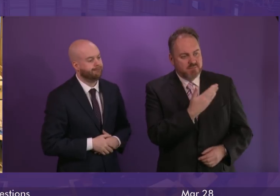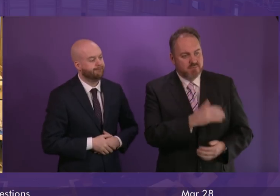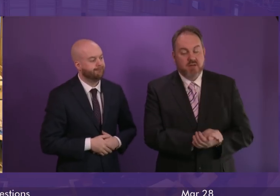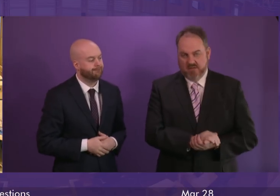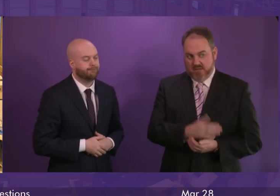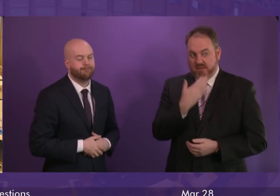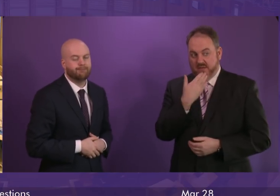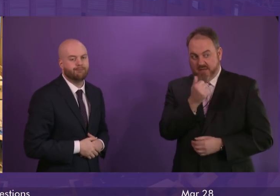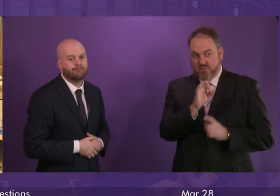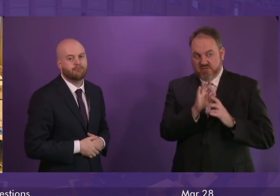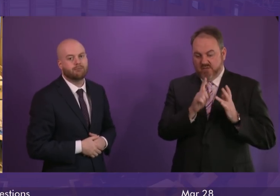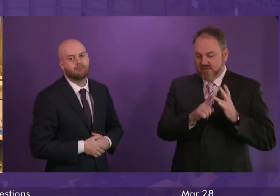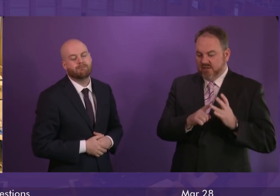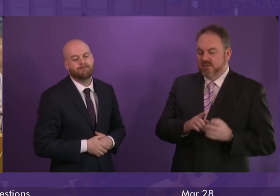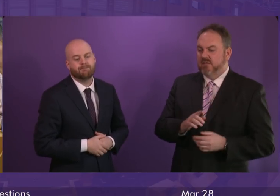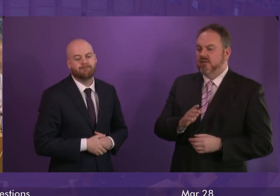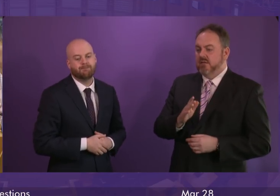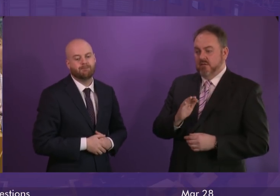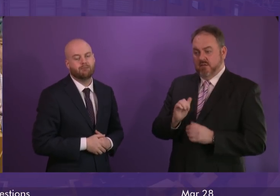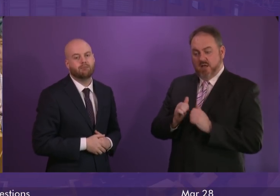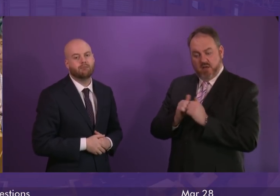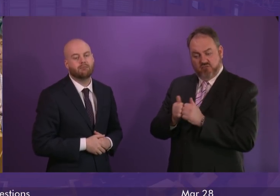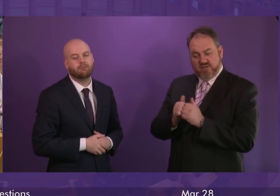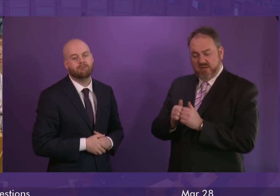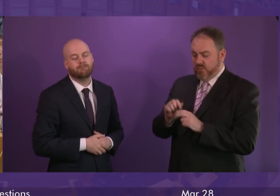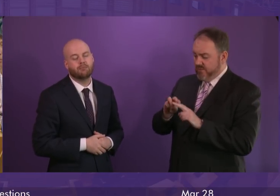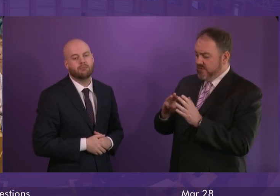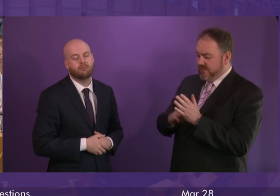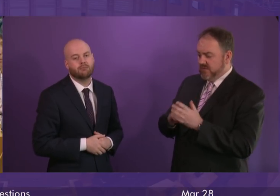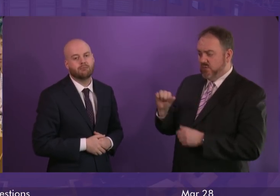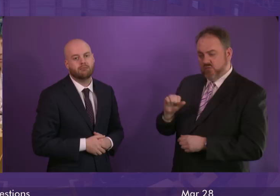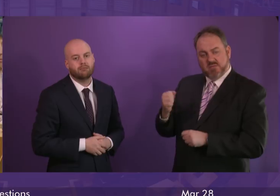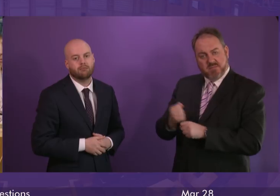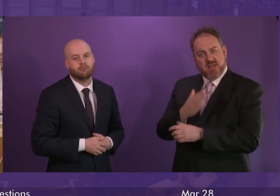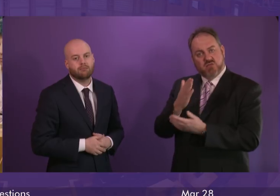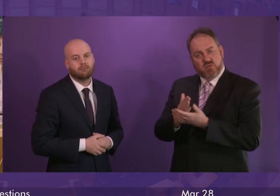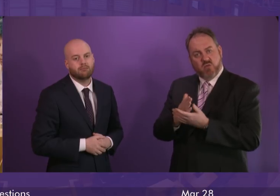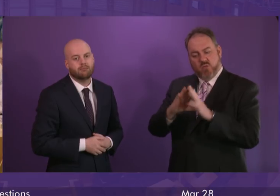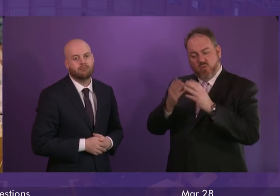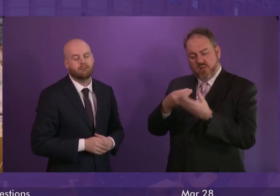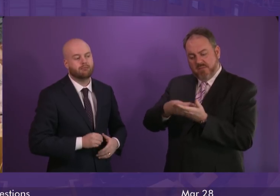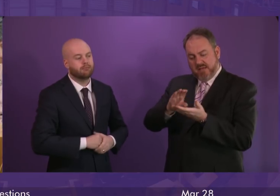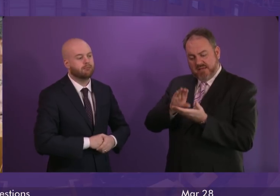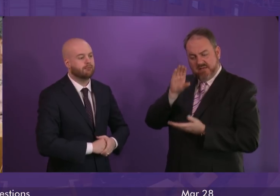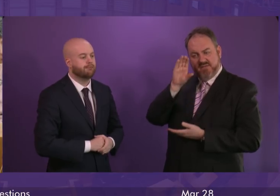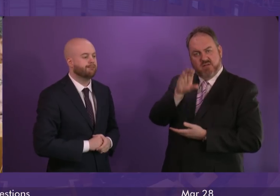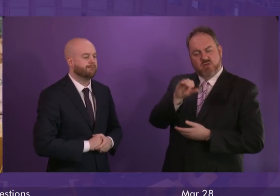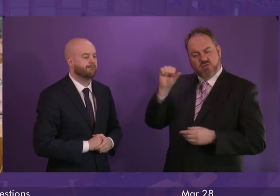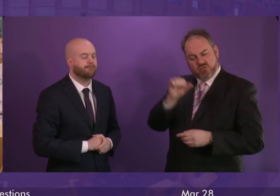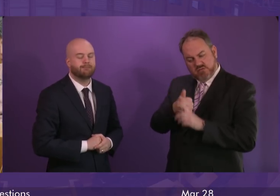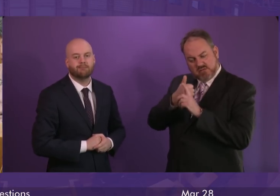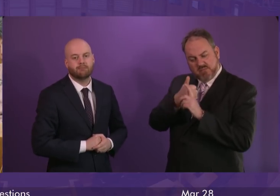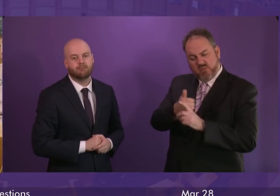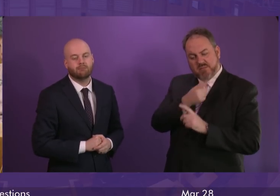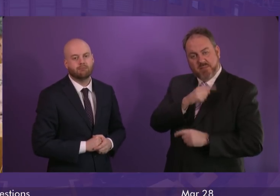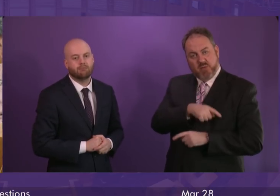Thank you, Presiding Officer. I actually agree with the First Minister that we should ensure that any money that's given should be targeted to those in need